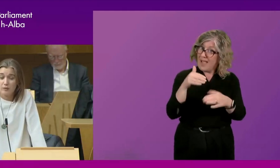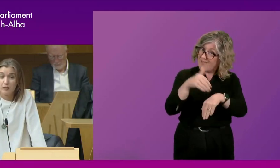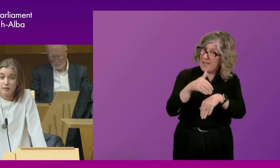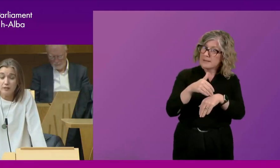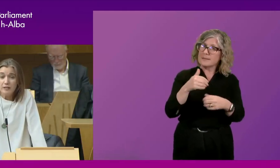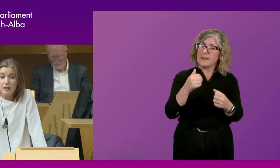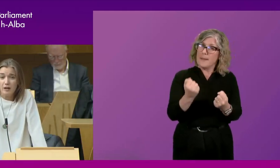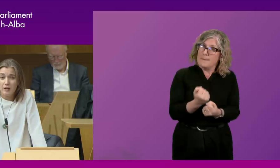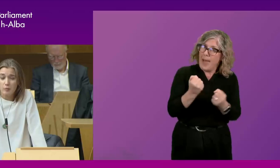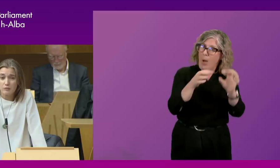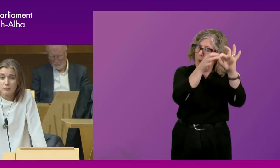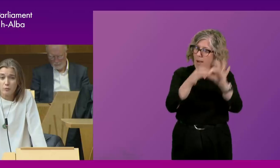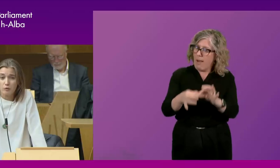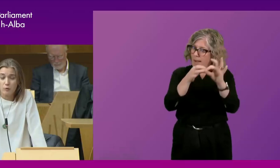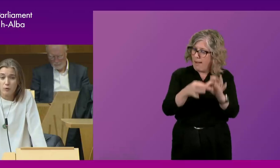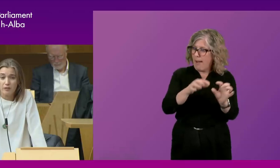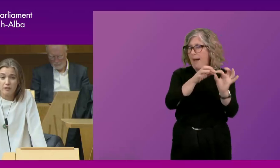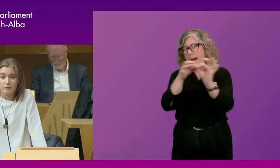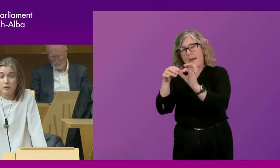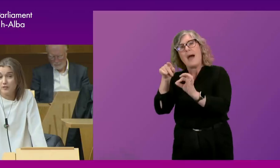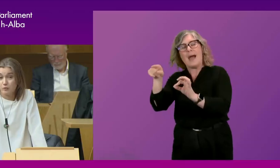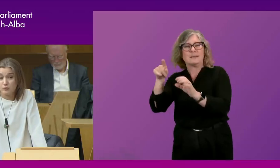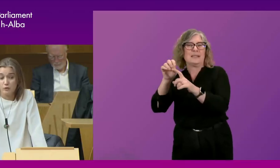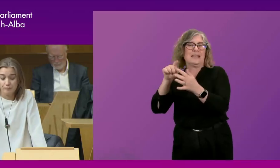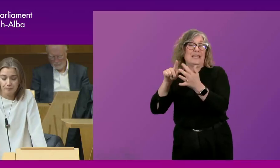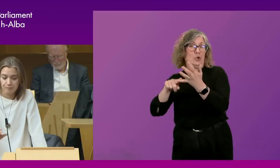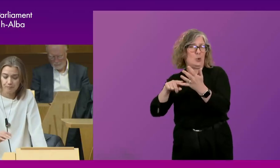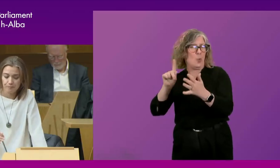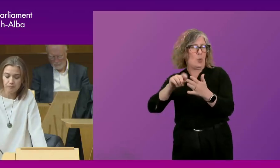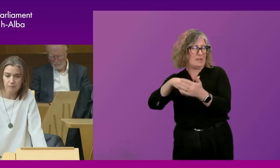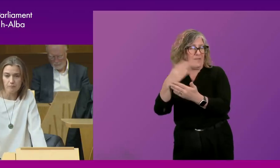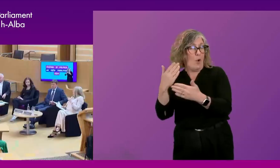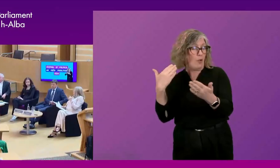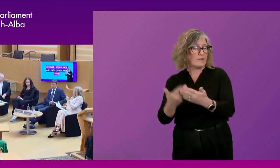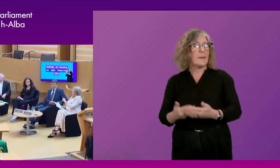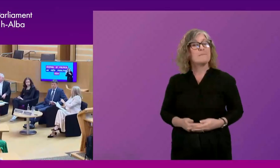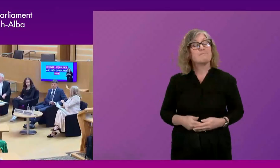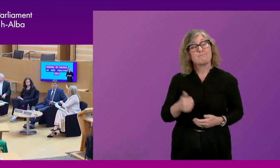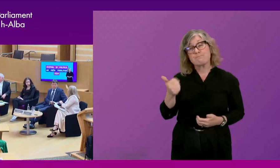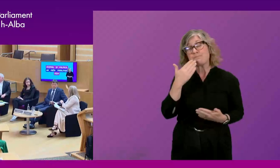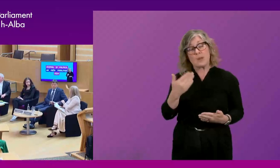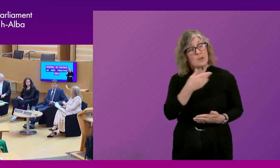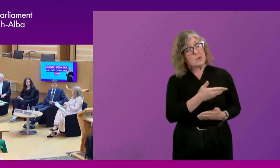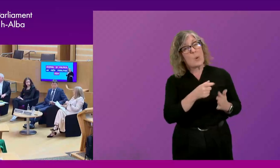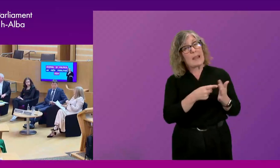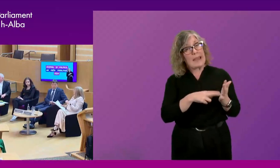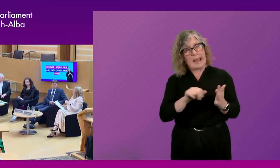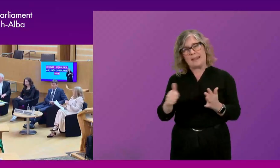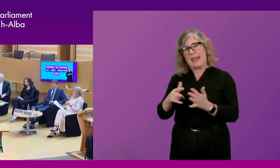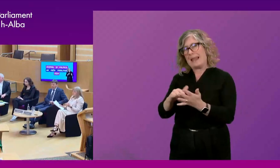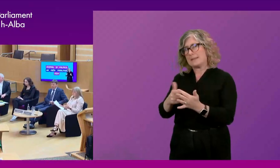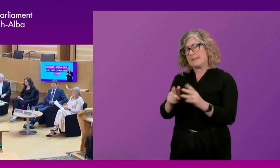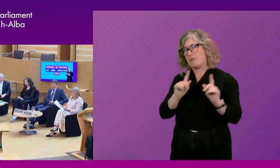with, with London, uh, and Brussels and more, more broadly has evolved as a result. Thank you. I'm to put that to Ken and then to Esther.